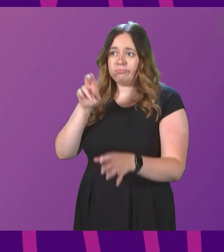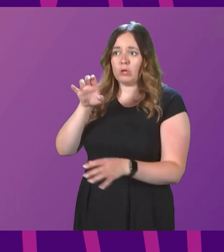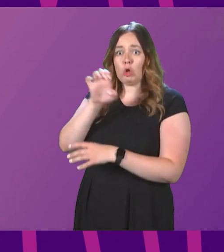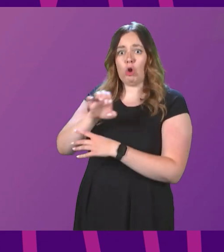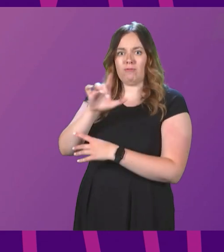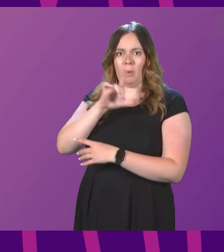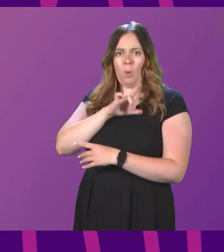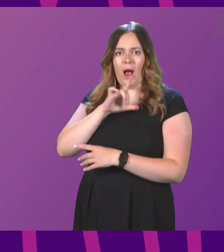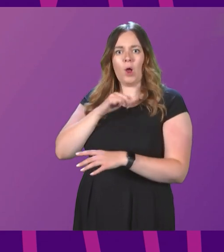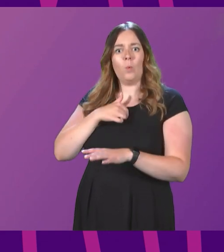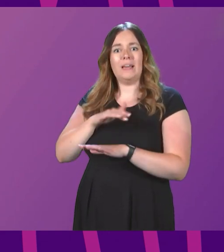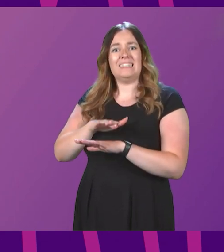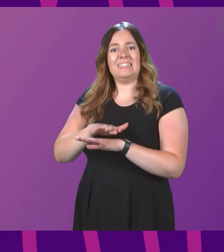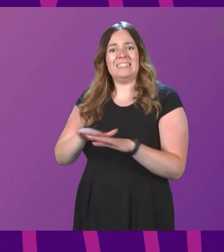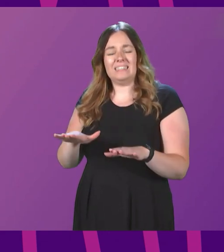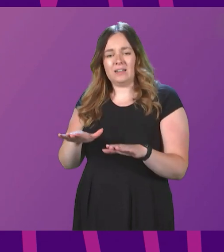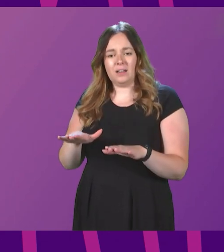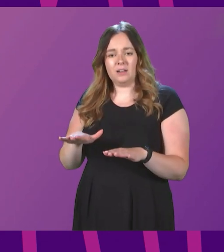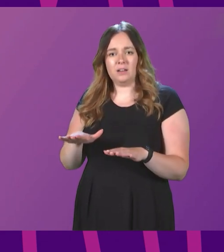not.